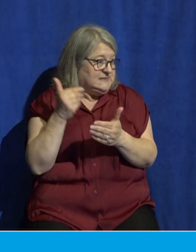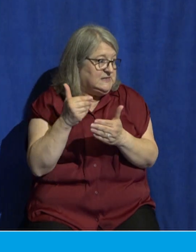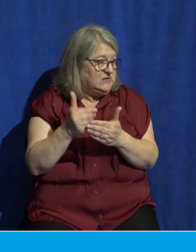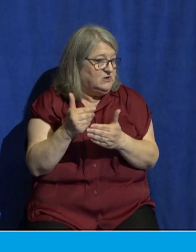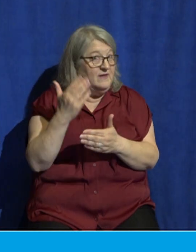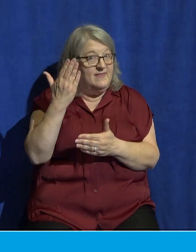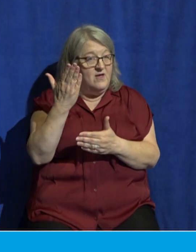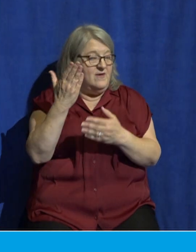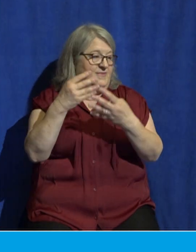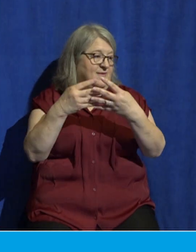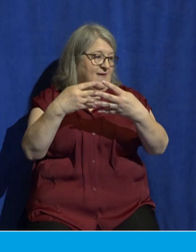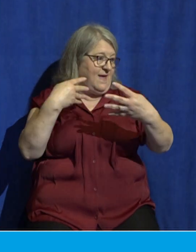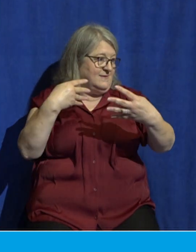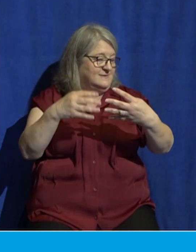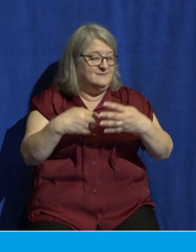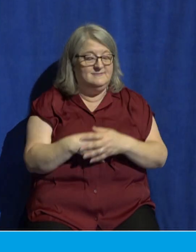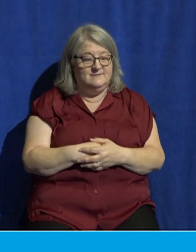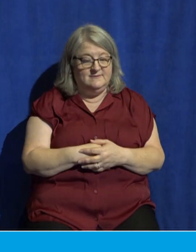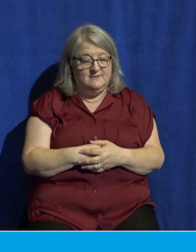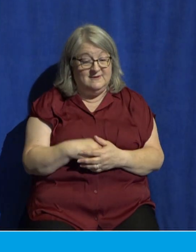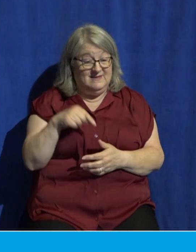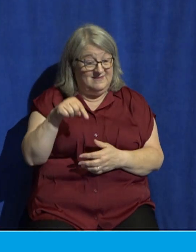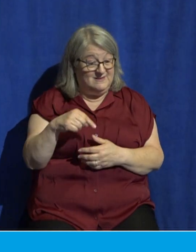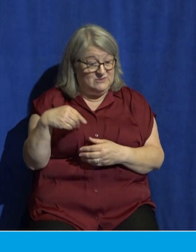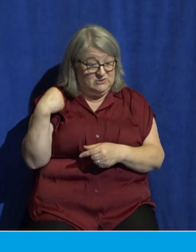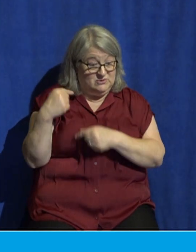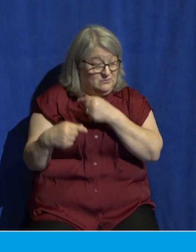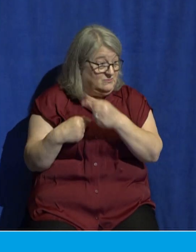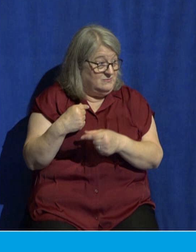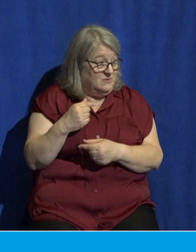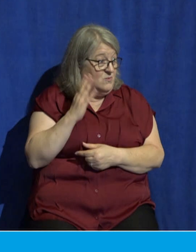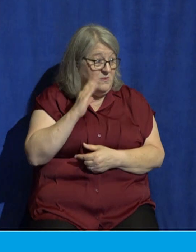I say to you, this generation will not pass until all these things take place. Verse 31.